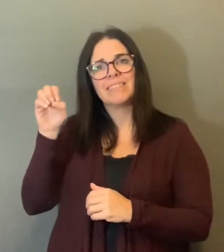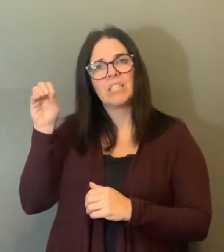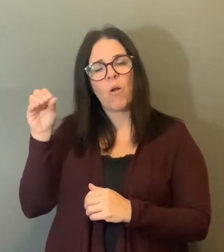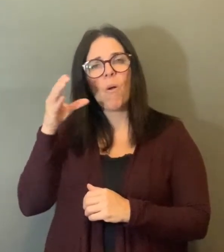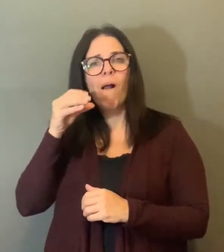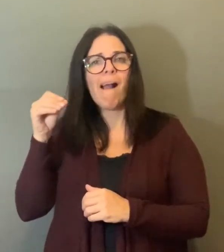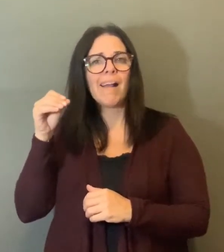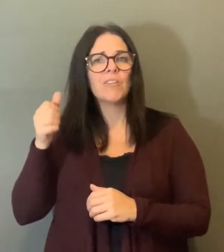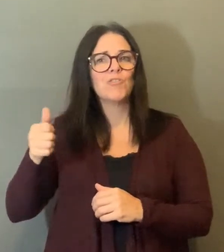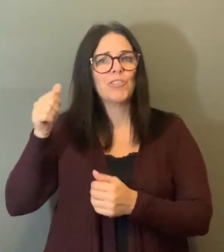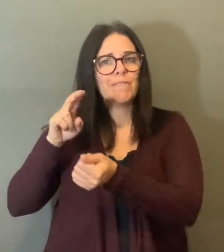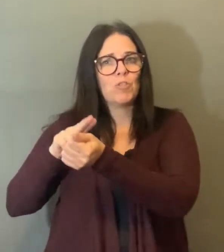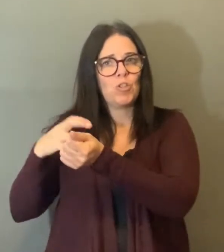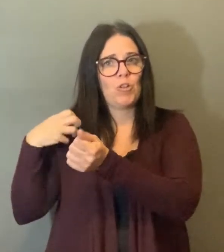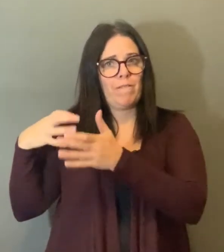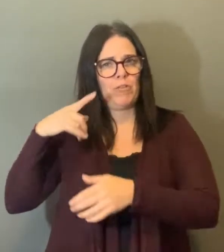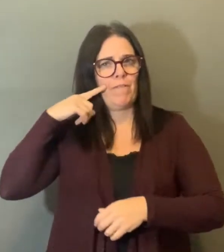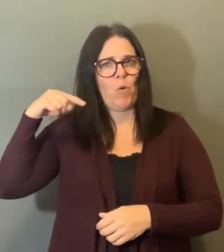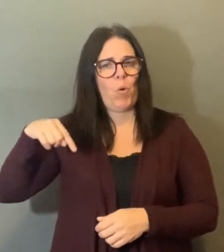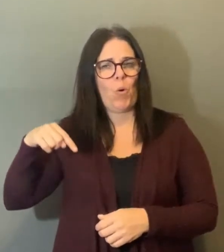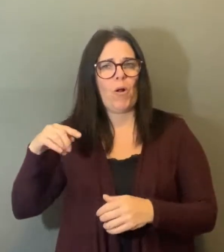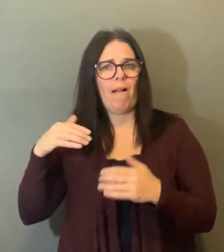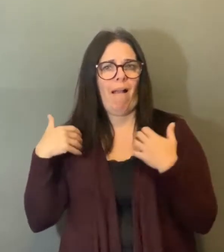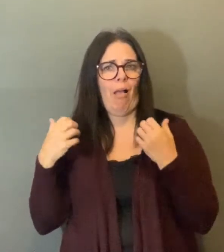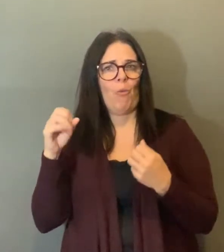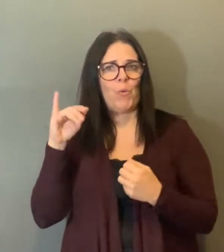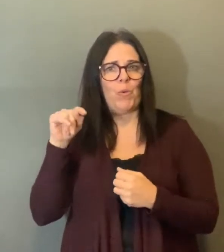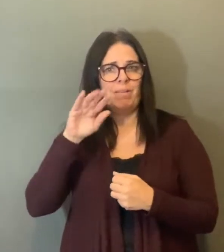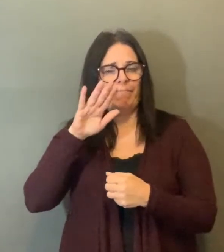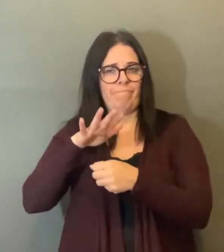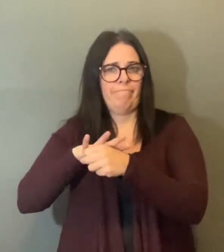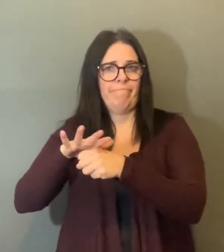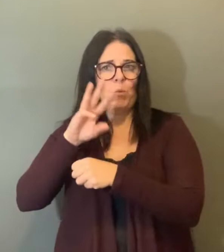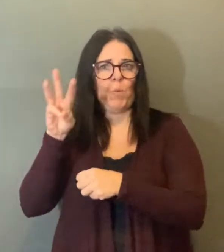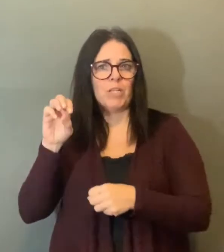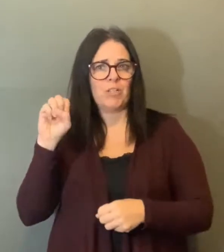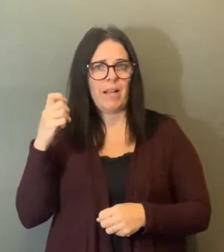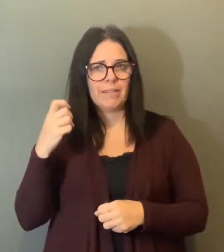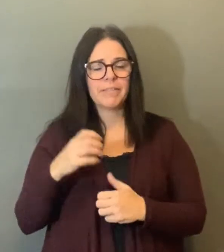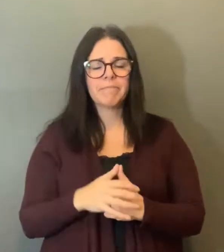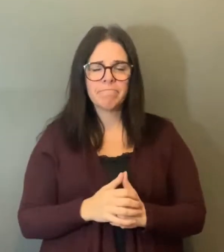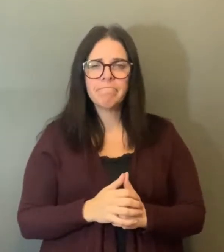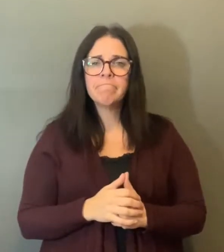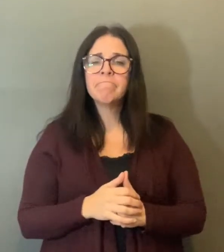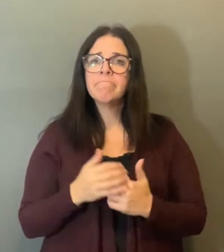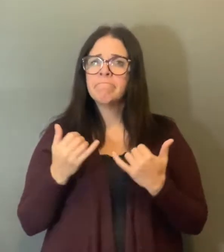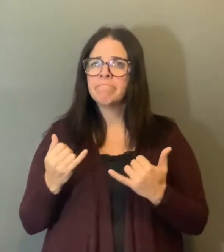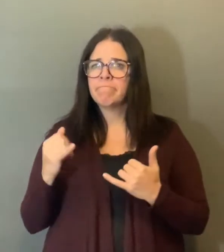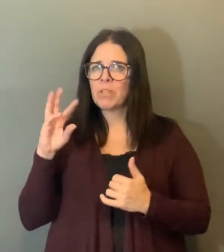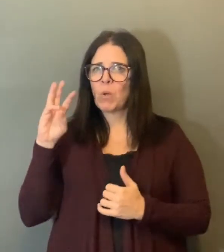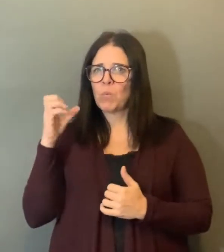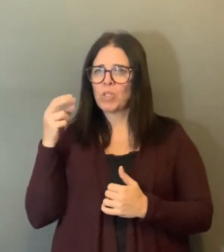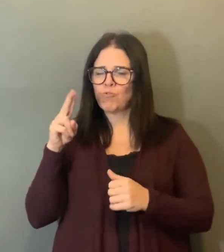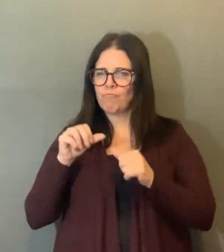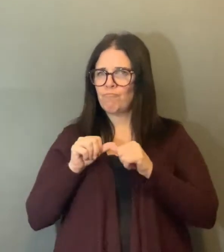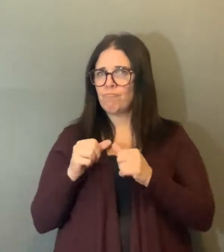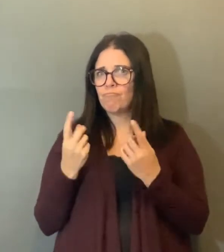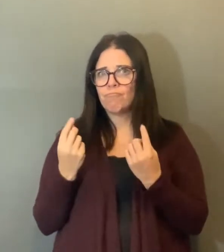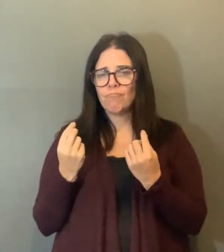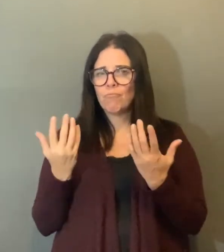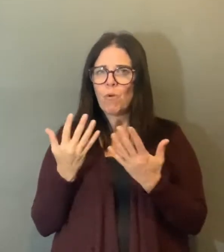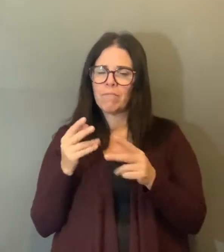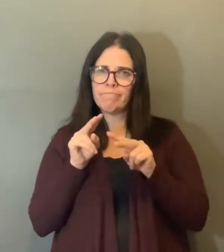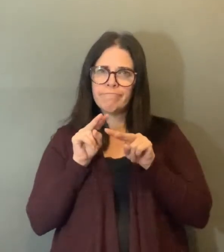I'm Theresa Marentette, CEO and Chief Nursing Officer of the Windsor-Essex County Health Unit. We continue to monitor COVID